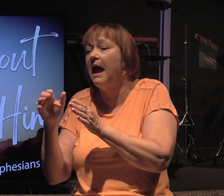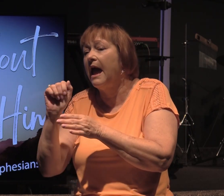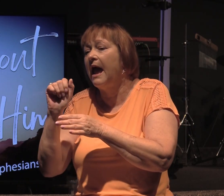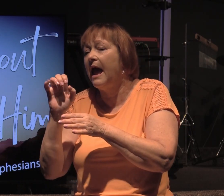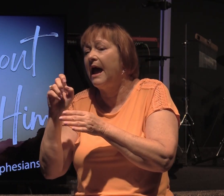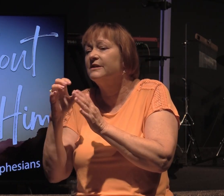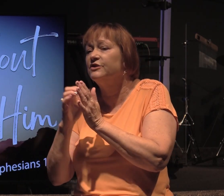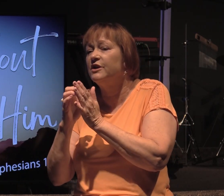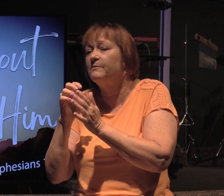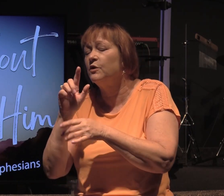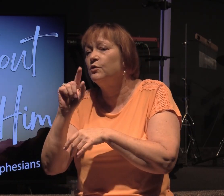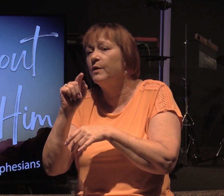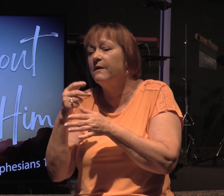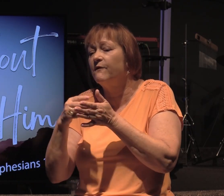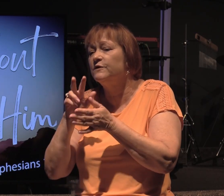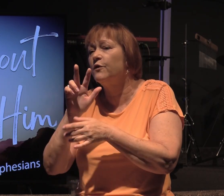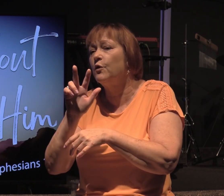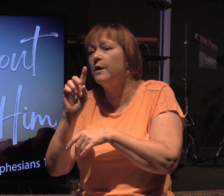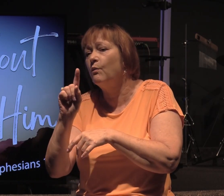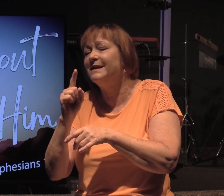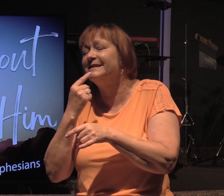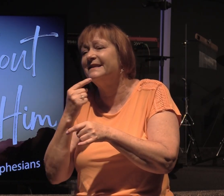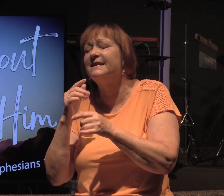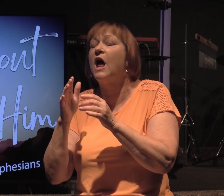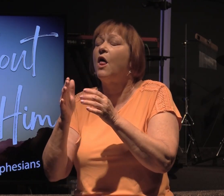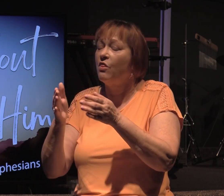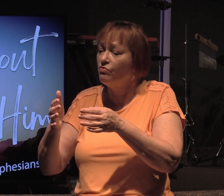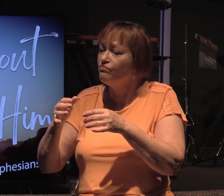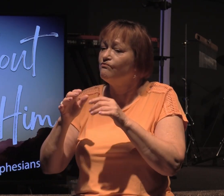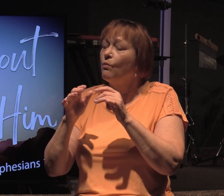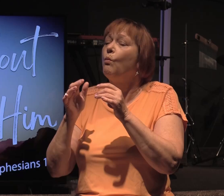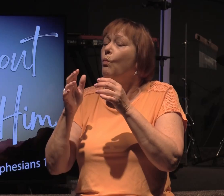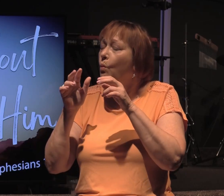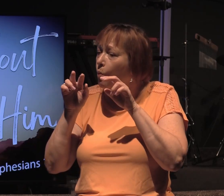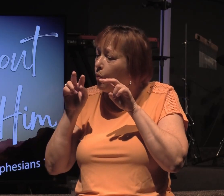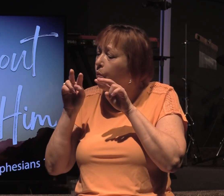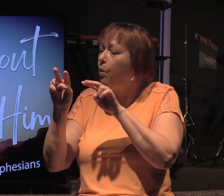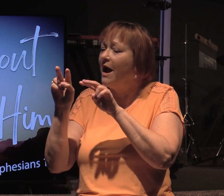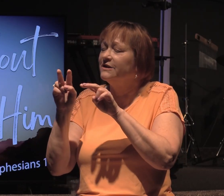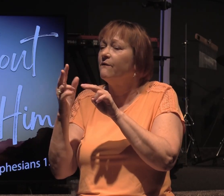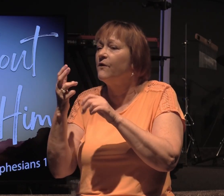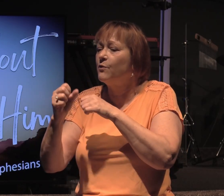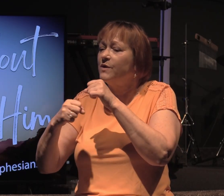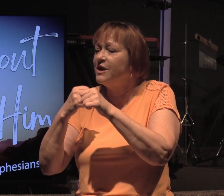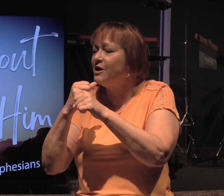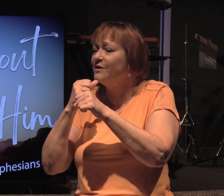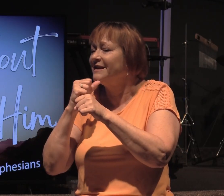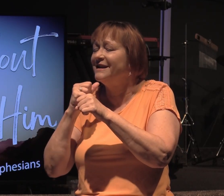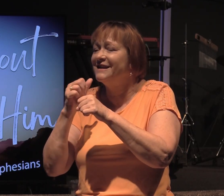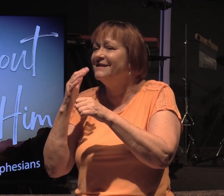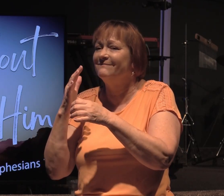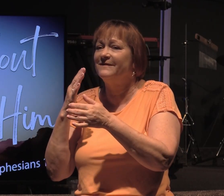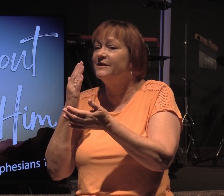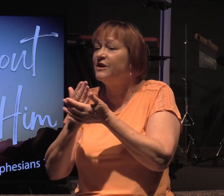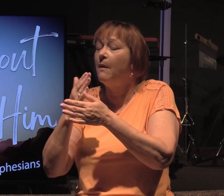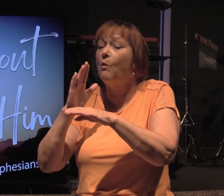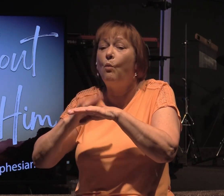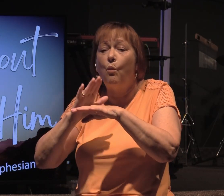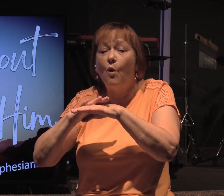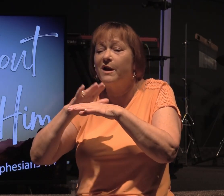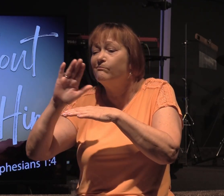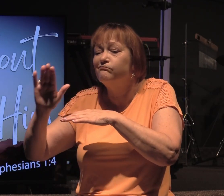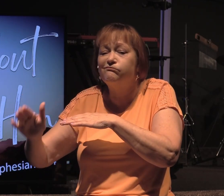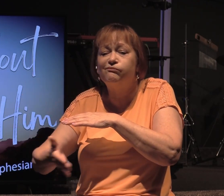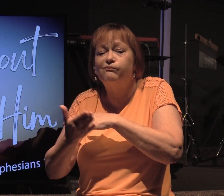chapter 20, verse 31 says, Therefore, watch and remember that for three years I did not cease to warn everyone night